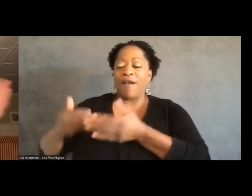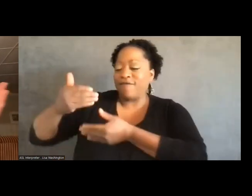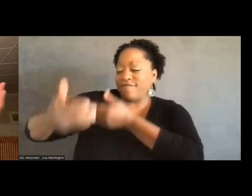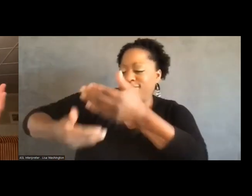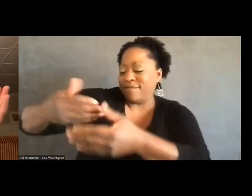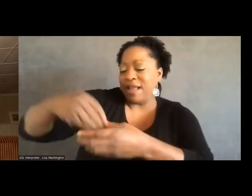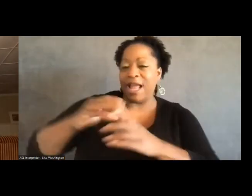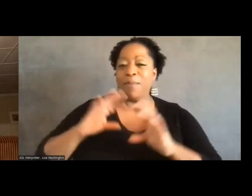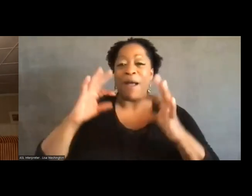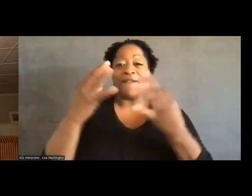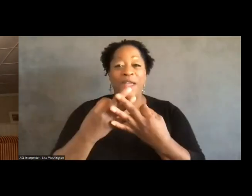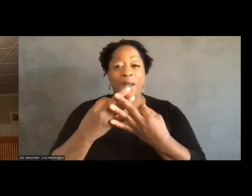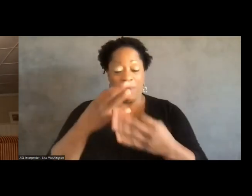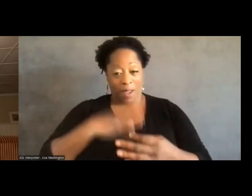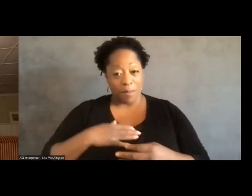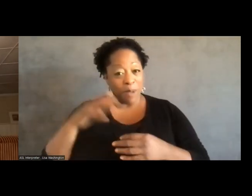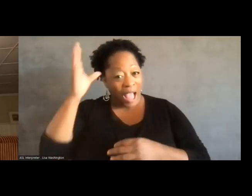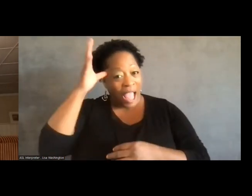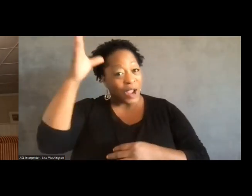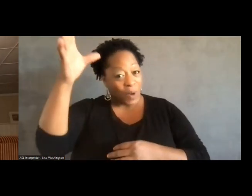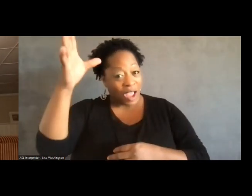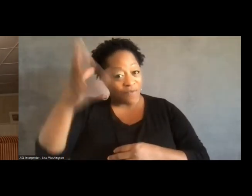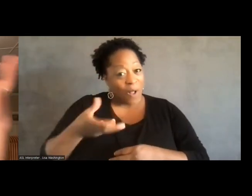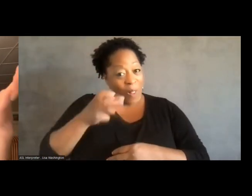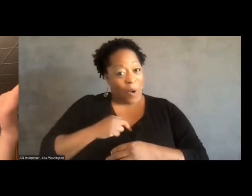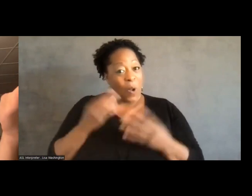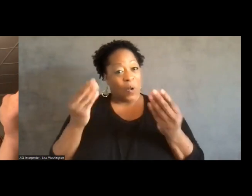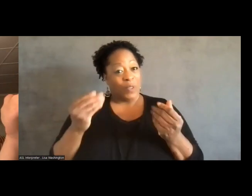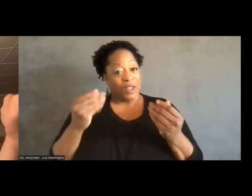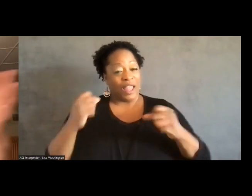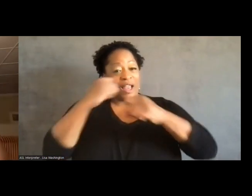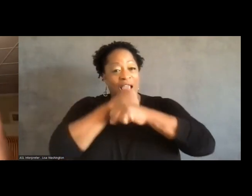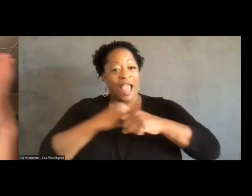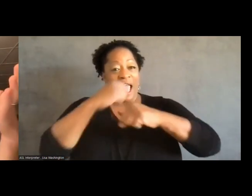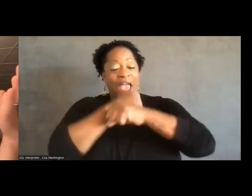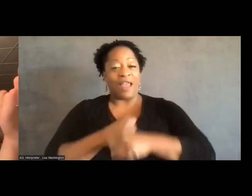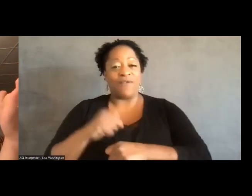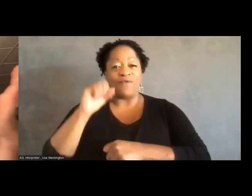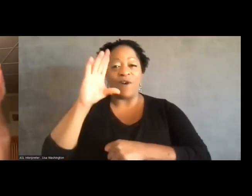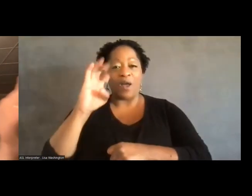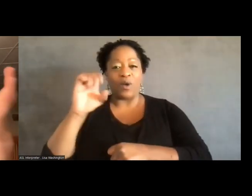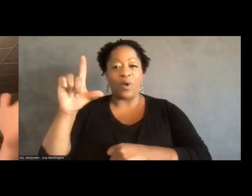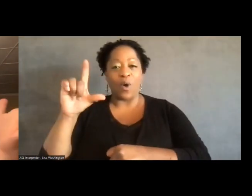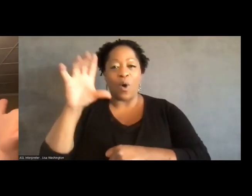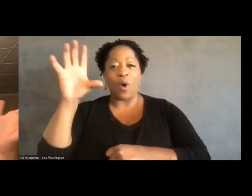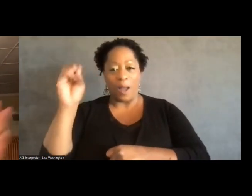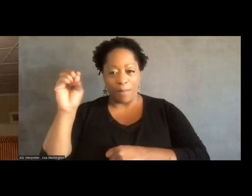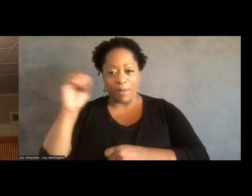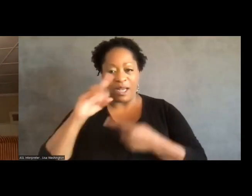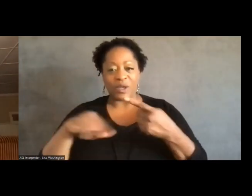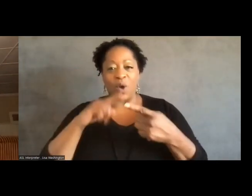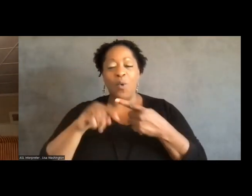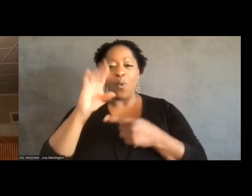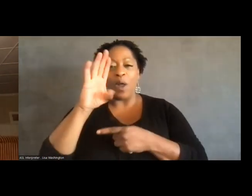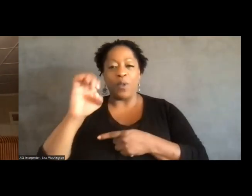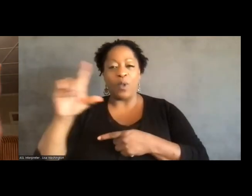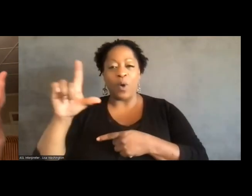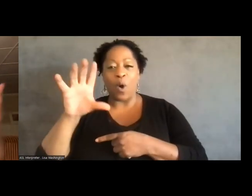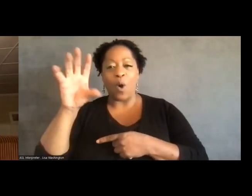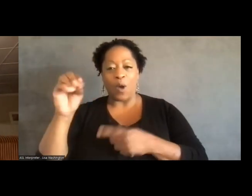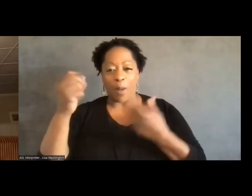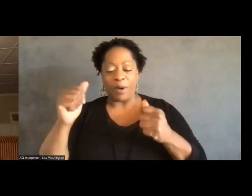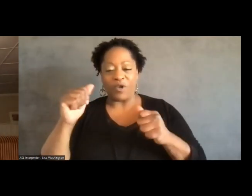his grandfather, who had his land before him, had fought coal companies when coal companies tried to take the land under this